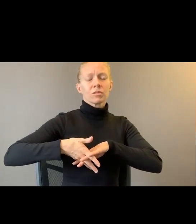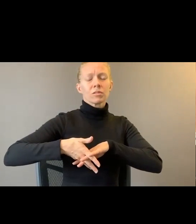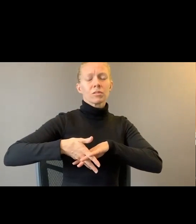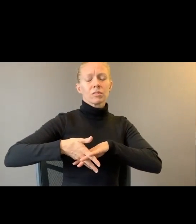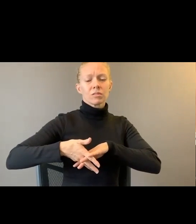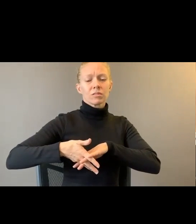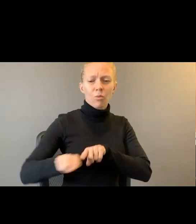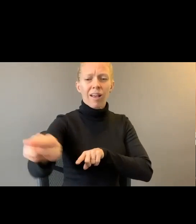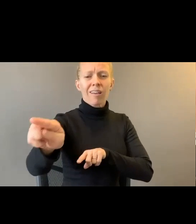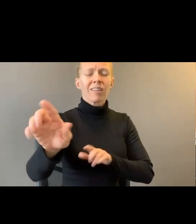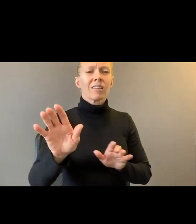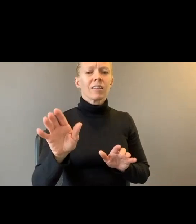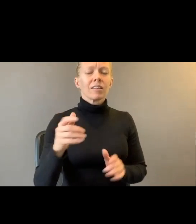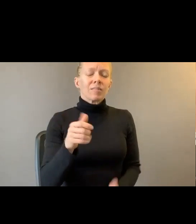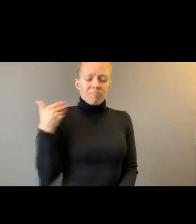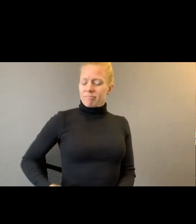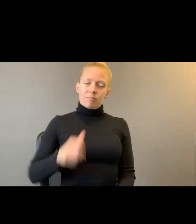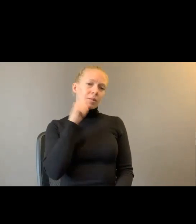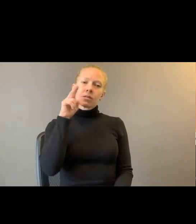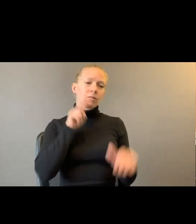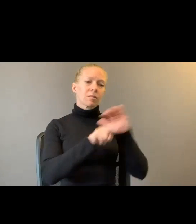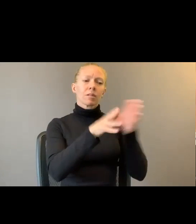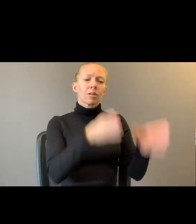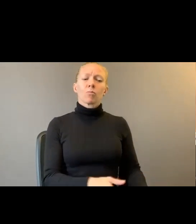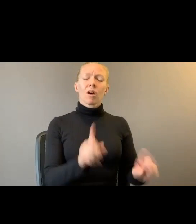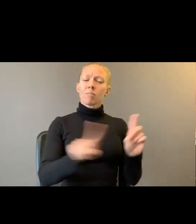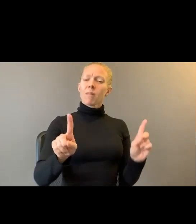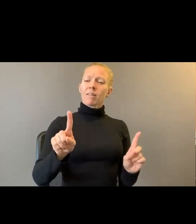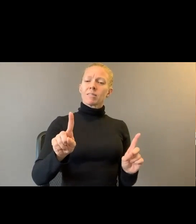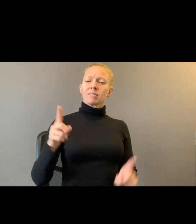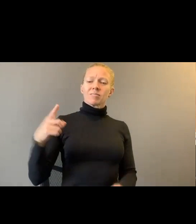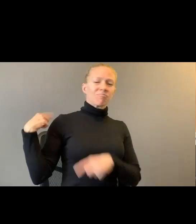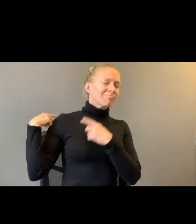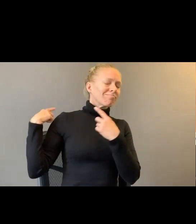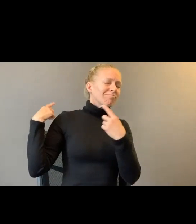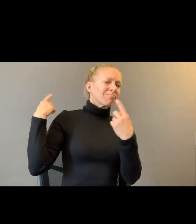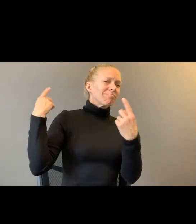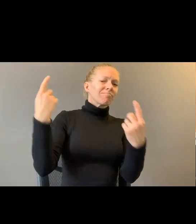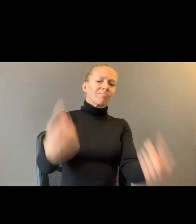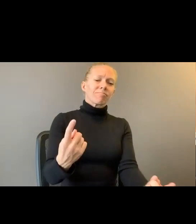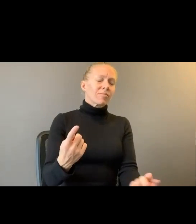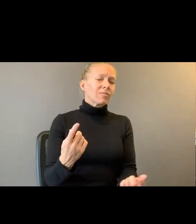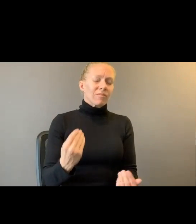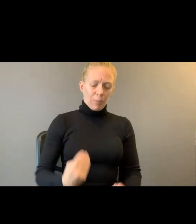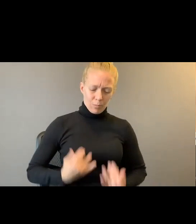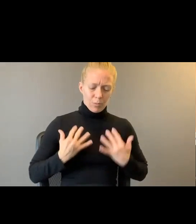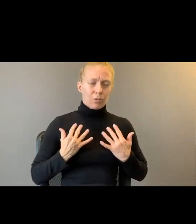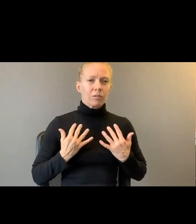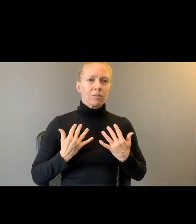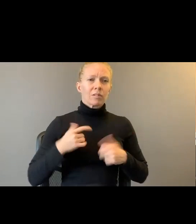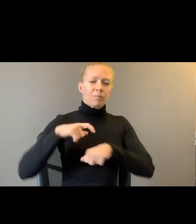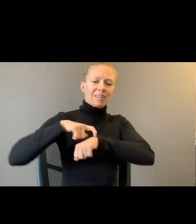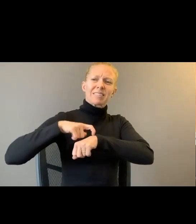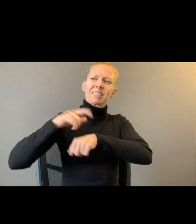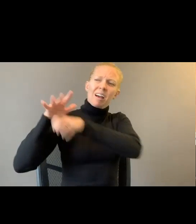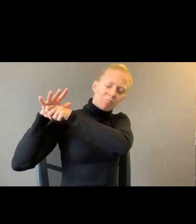I'm a prophet, but I always travel slightly singed. Pressed by time. Six feet